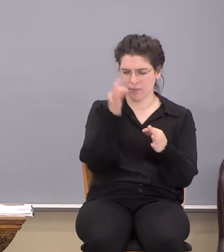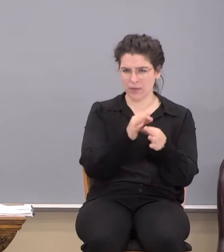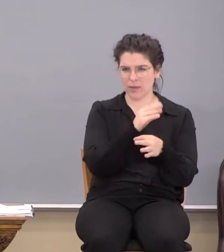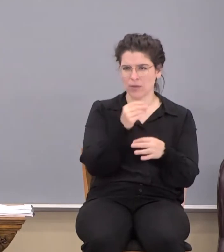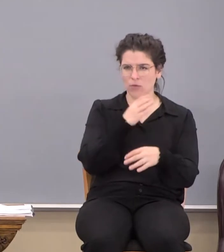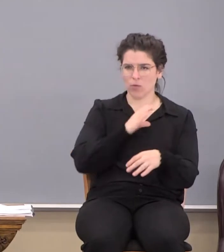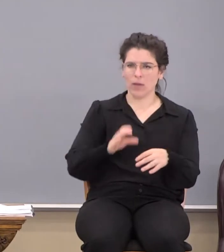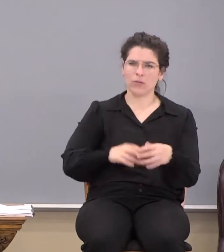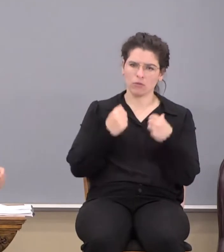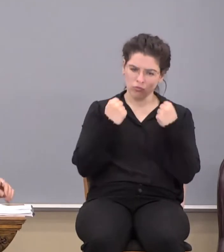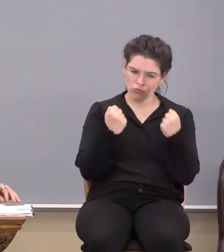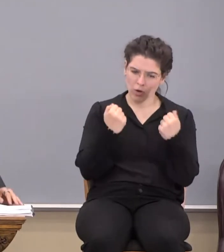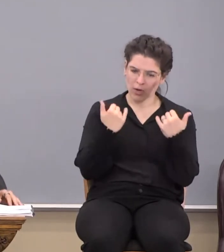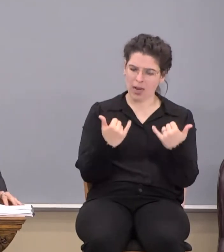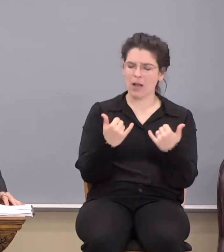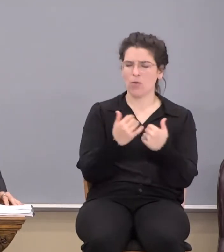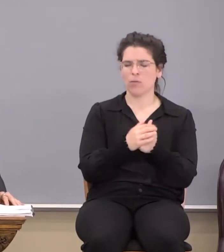far